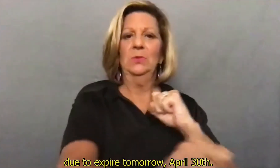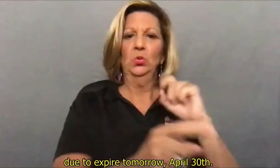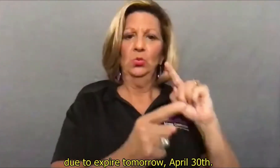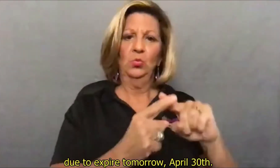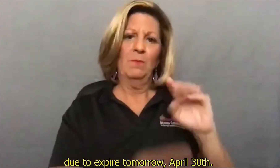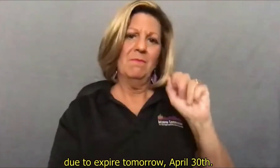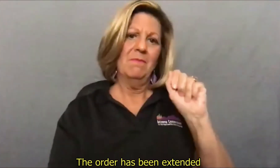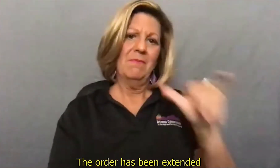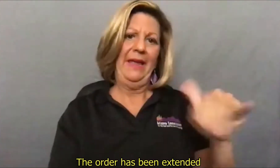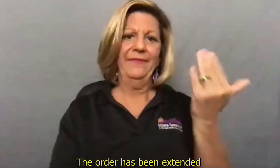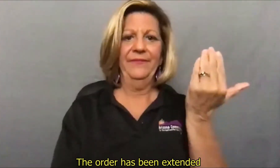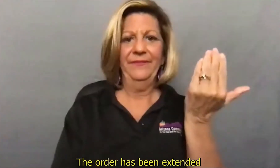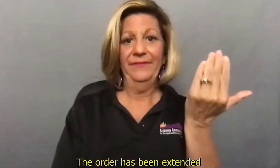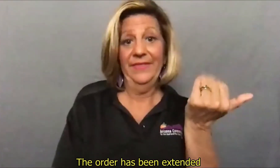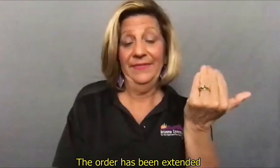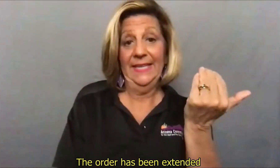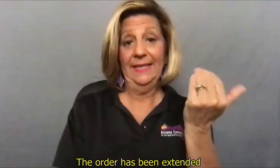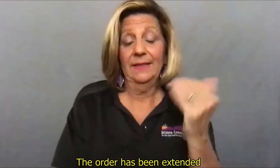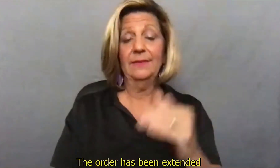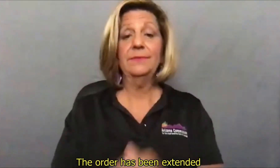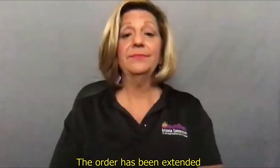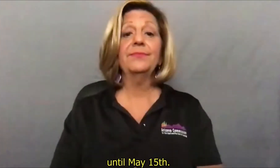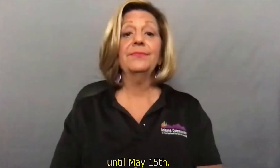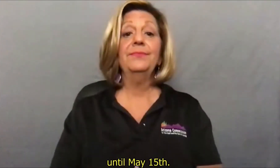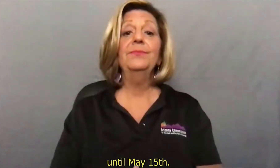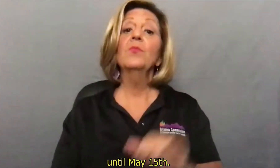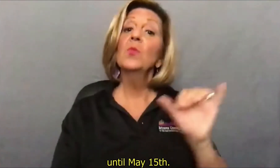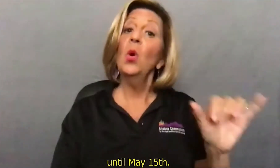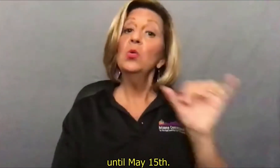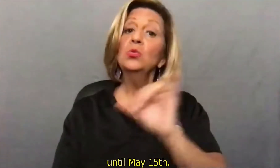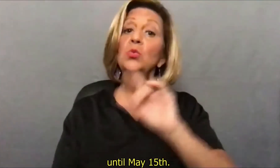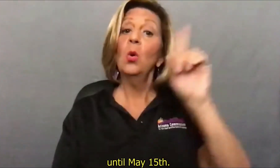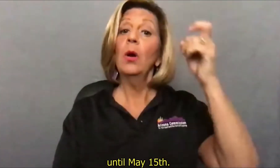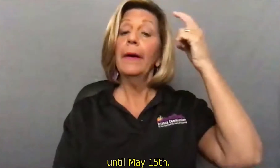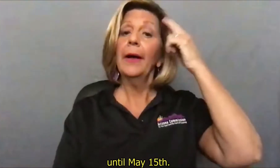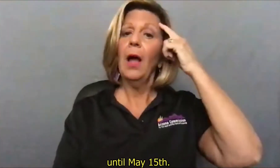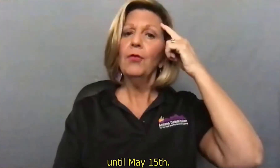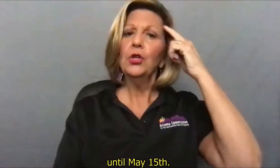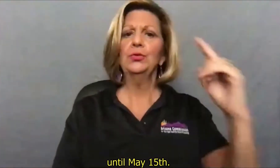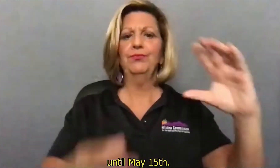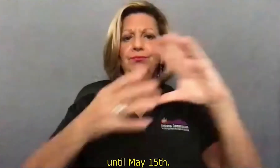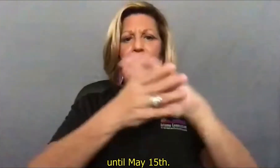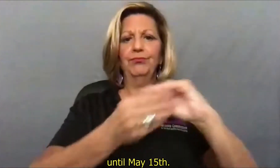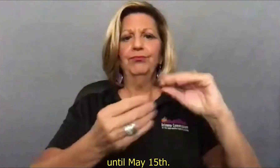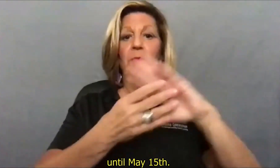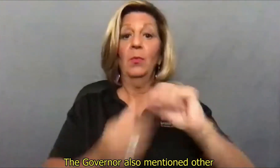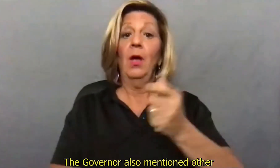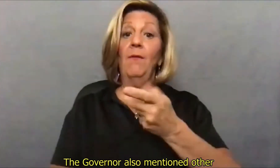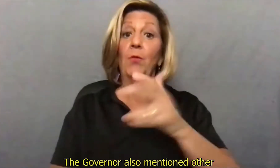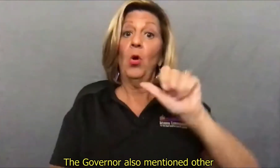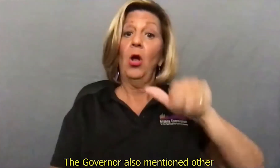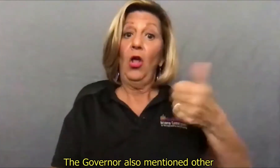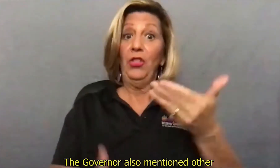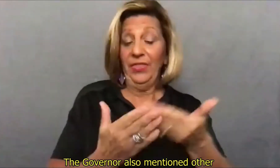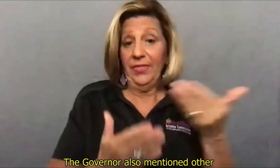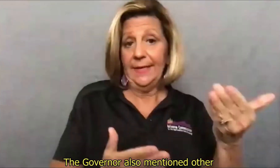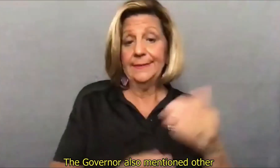The order has been extended until May 15th. The governor also mentioned